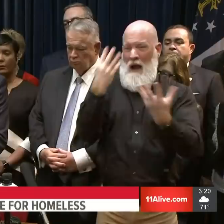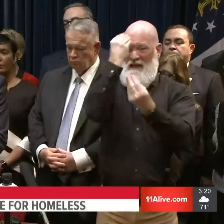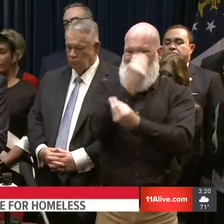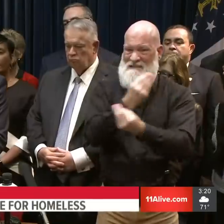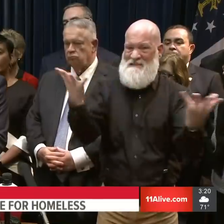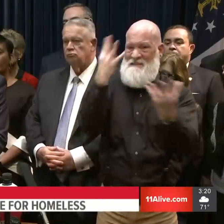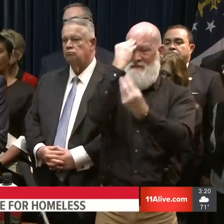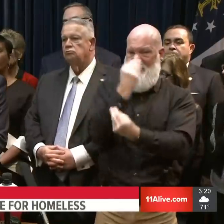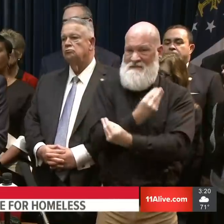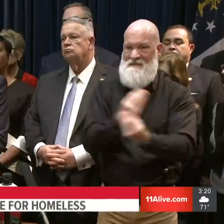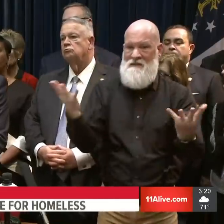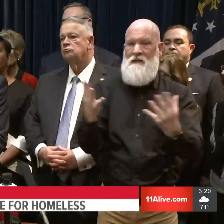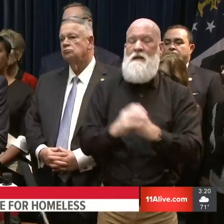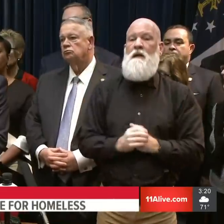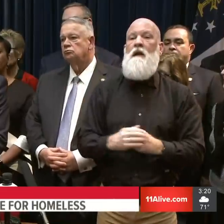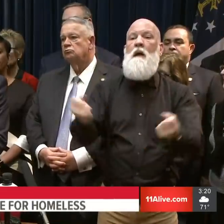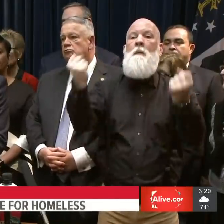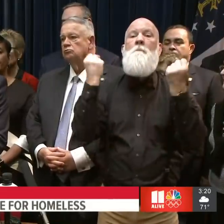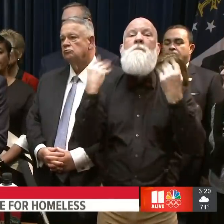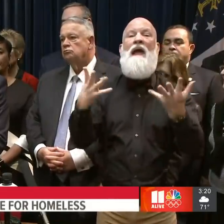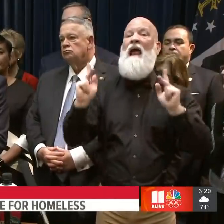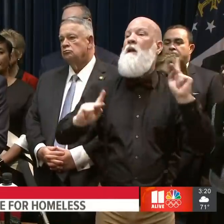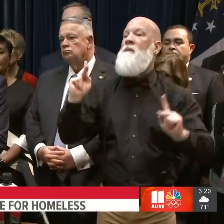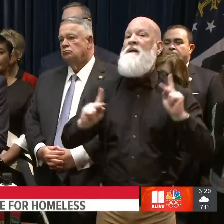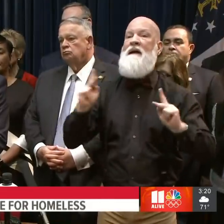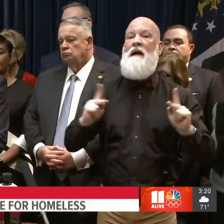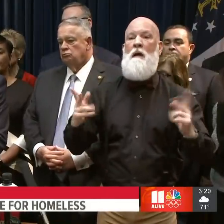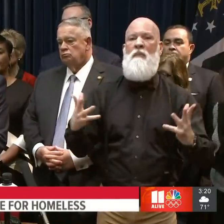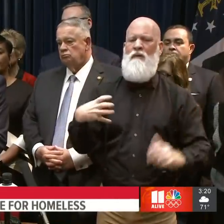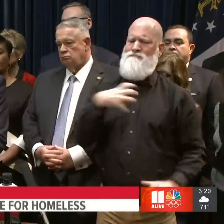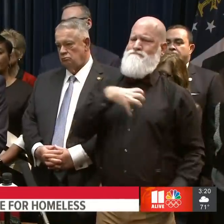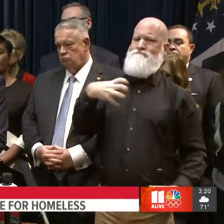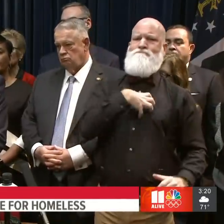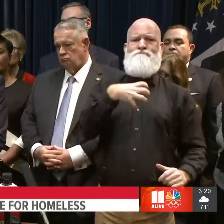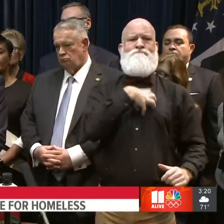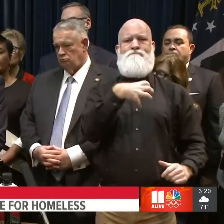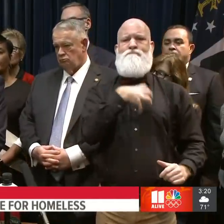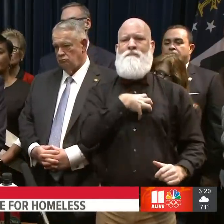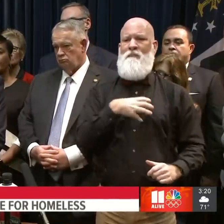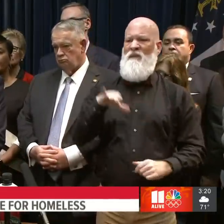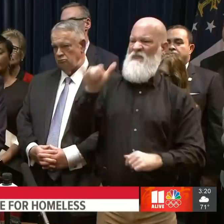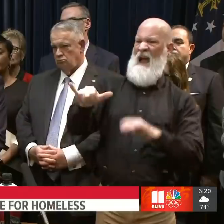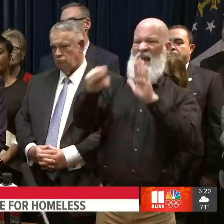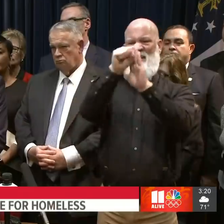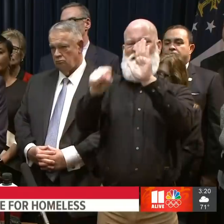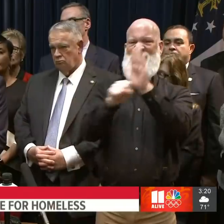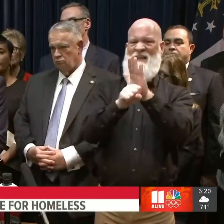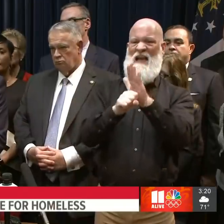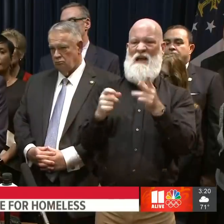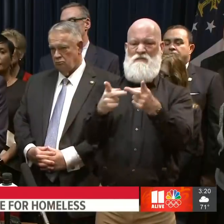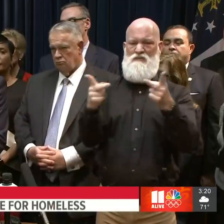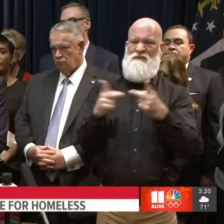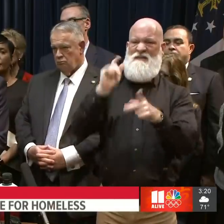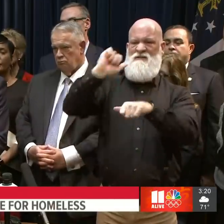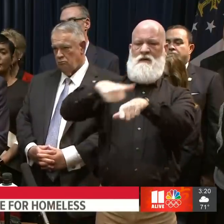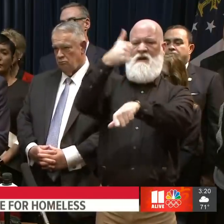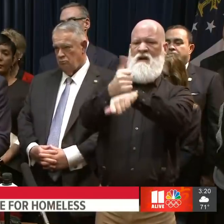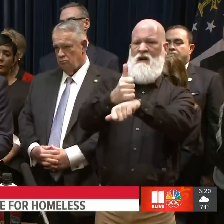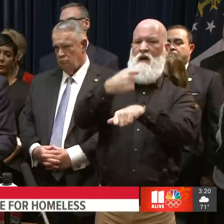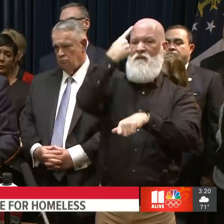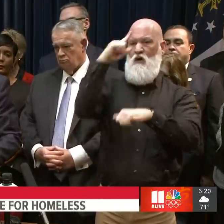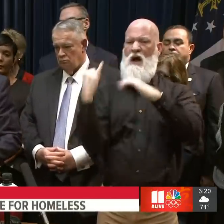the state's decision to utilize Hard Labor Creek State Park for the isolation of specific patients fighting infection.